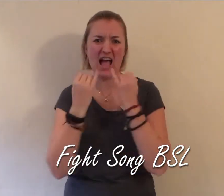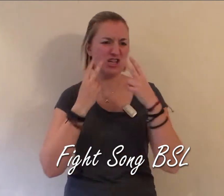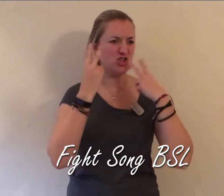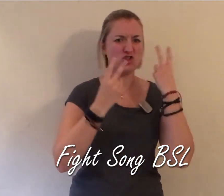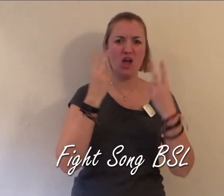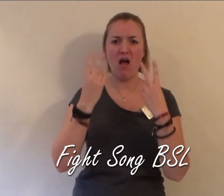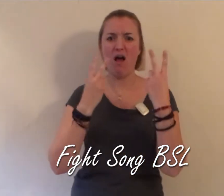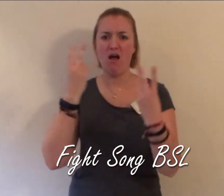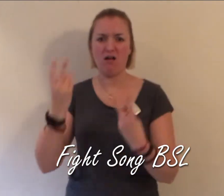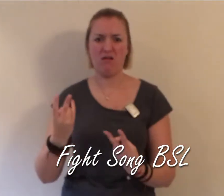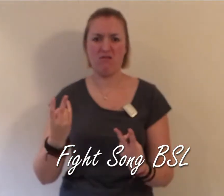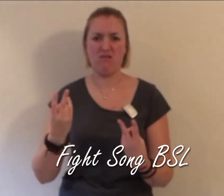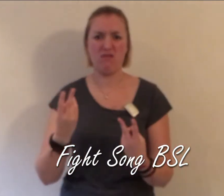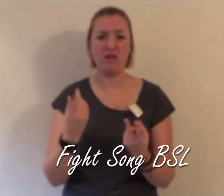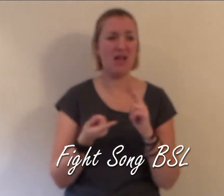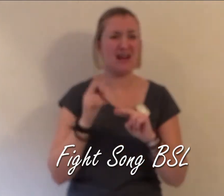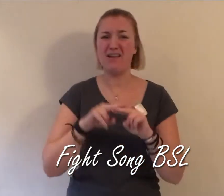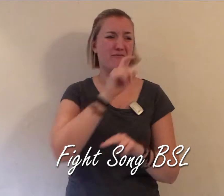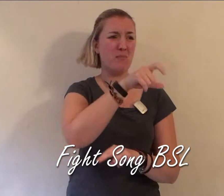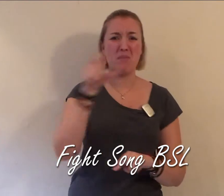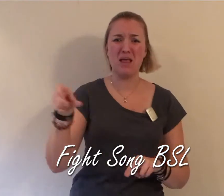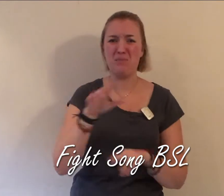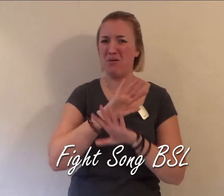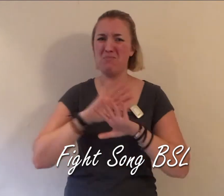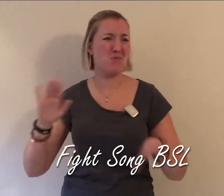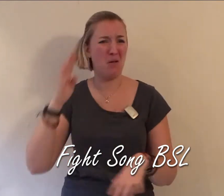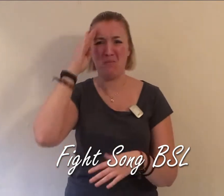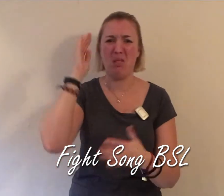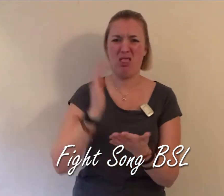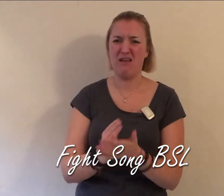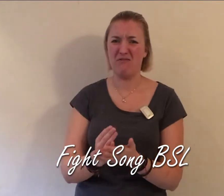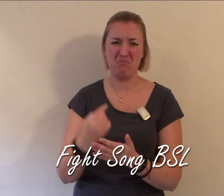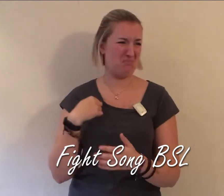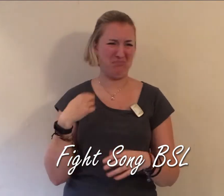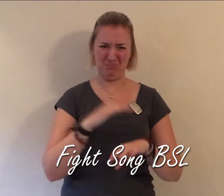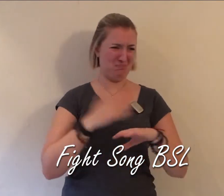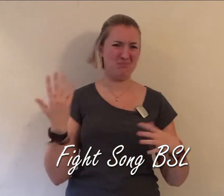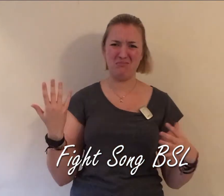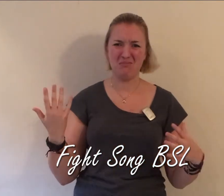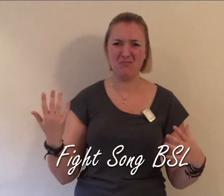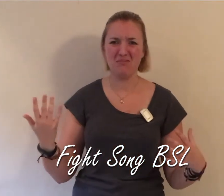song And I don't really care if nobody else believes